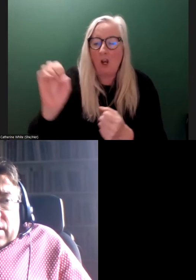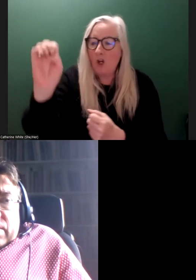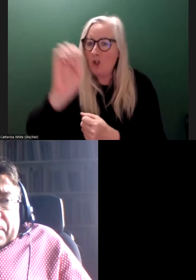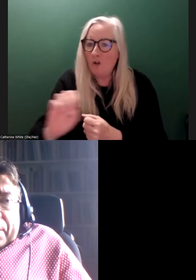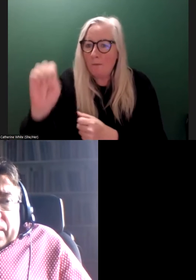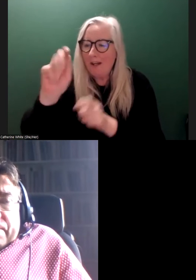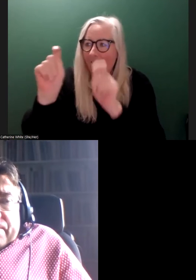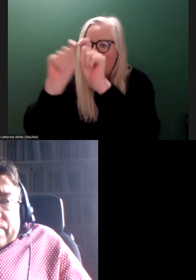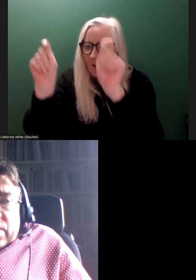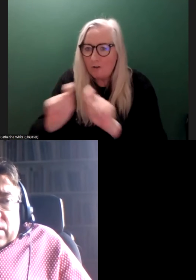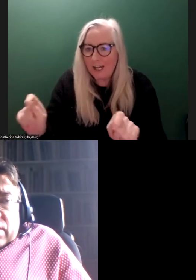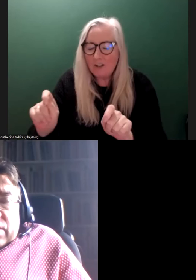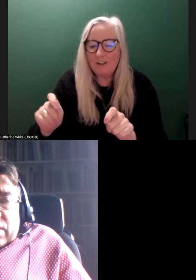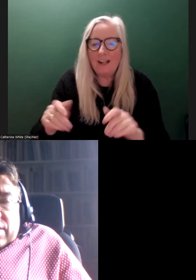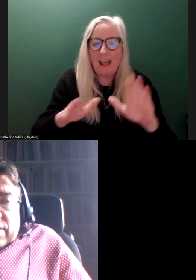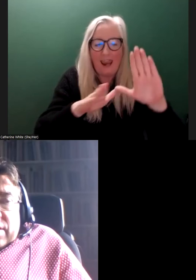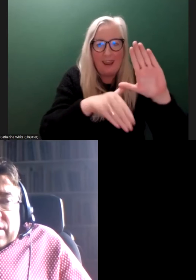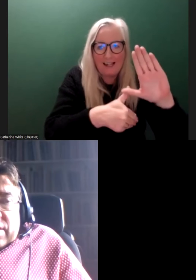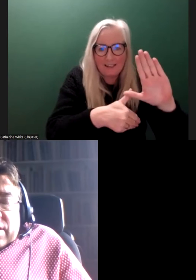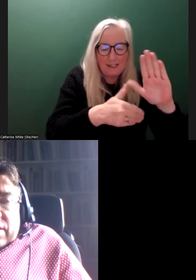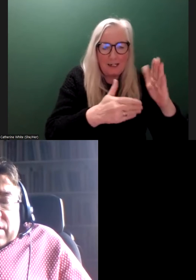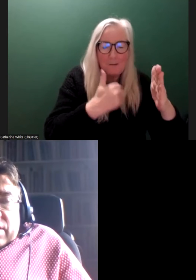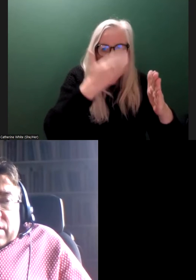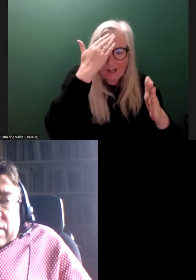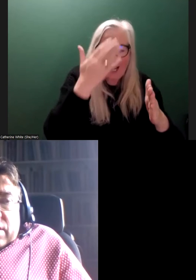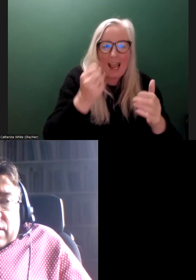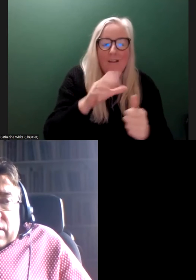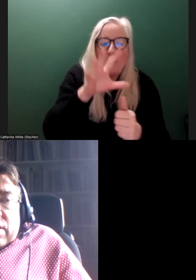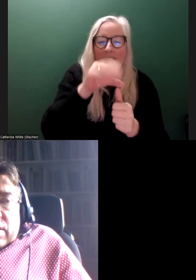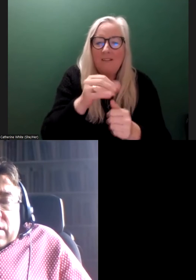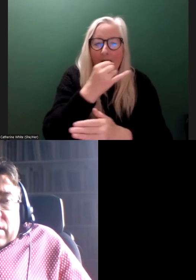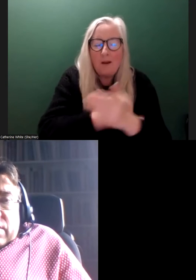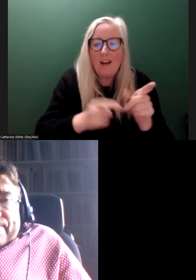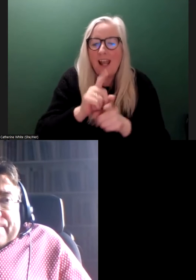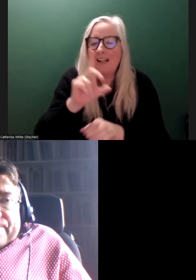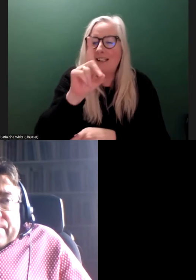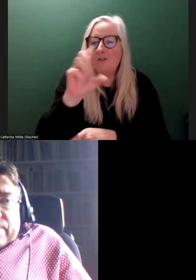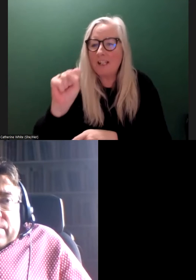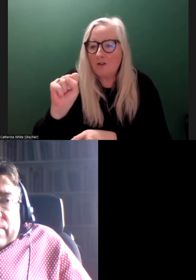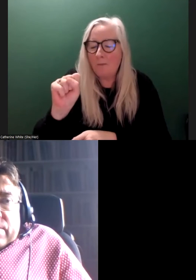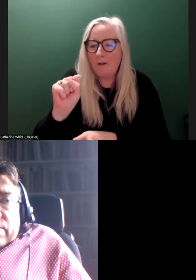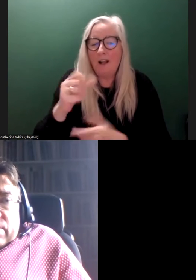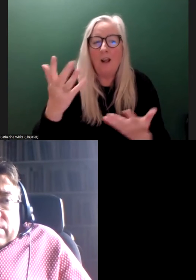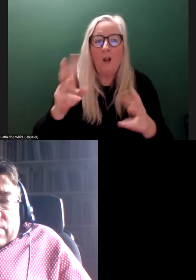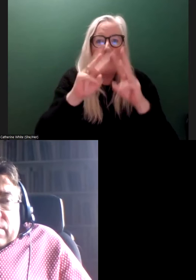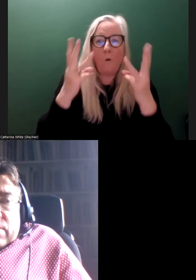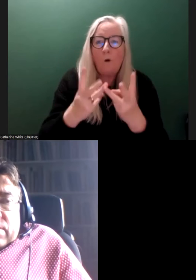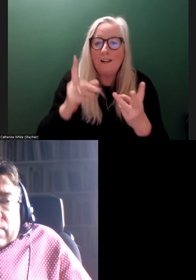federations. You have the Latin American ones. There is specific impairment ones like Down Syndrome International, like the World Deaf Union,